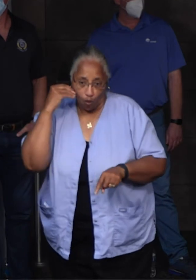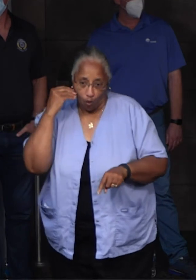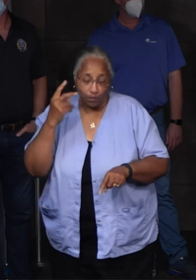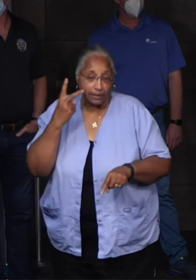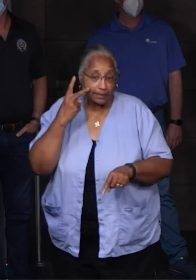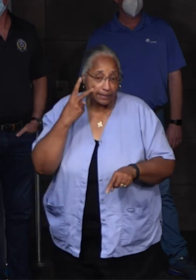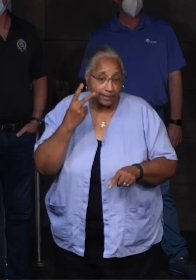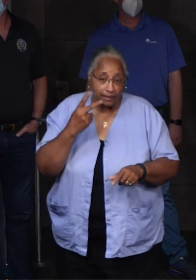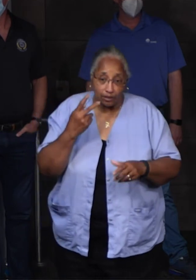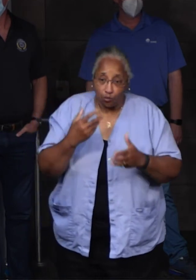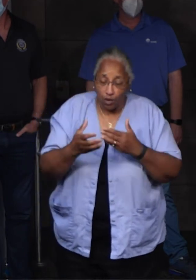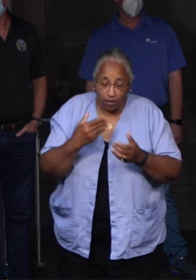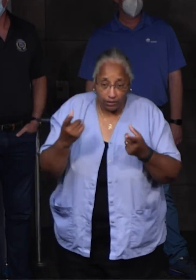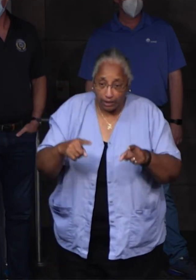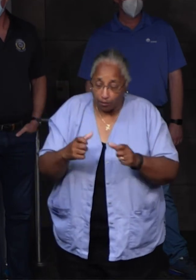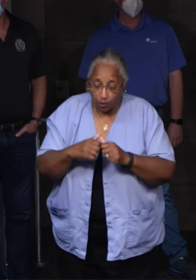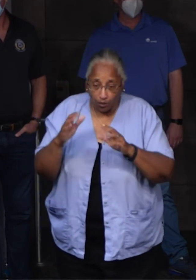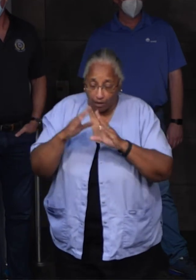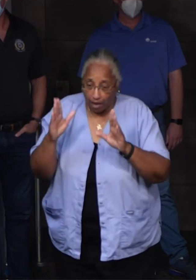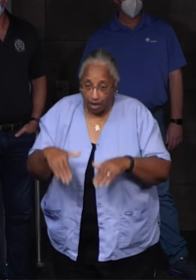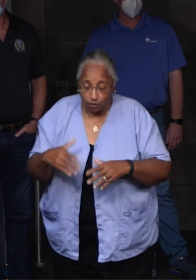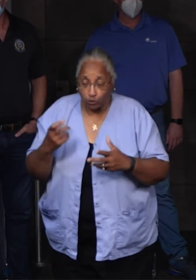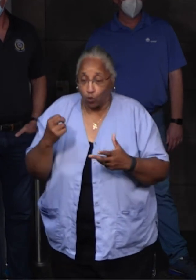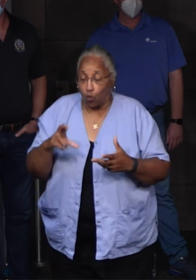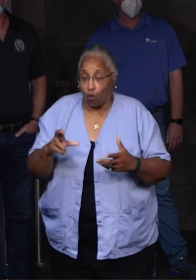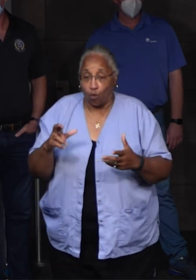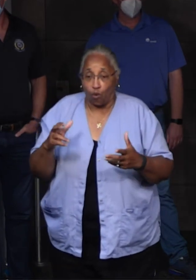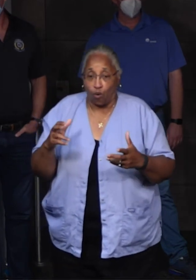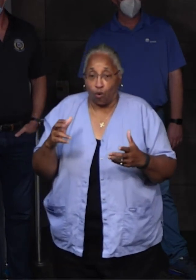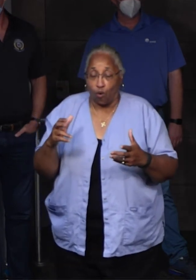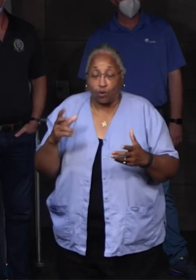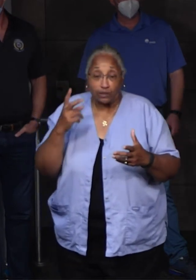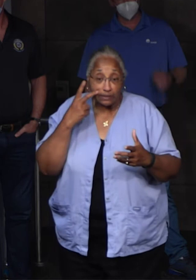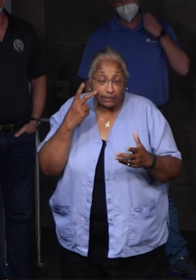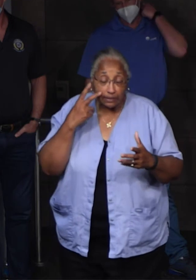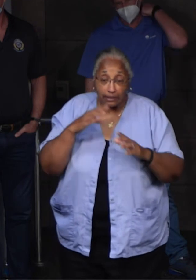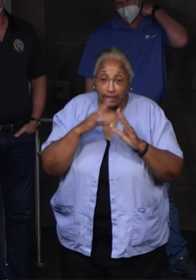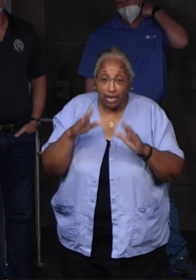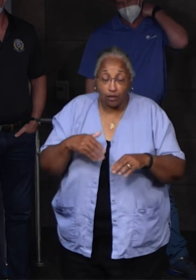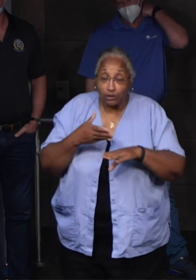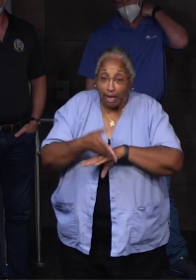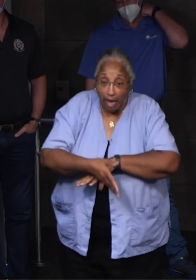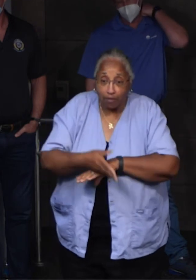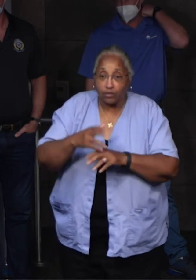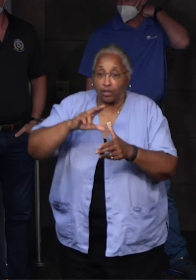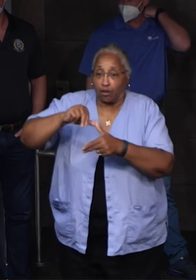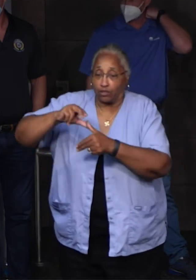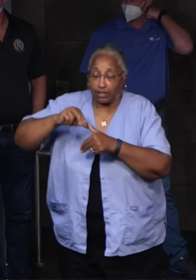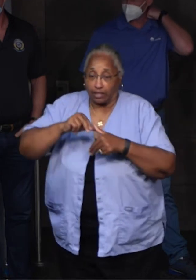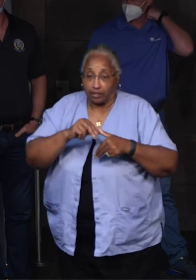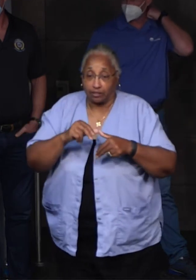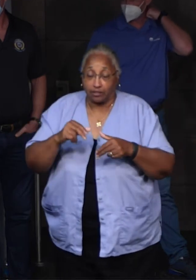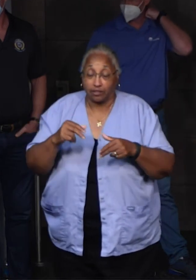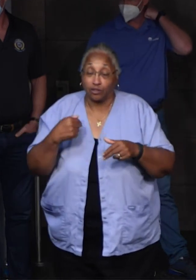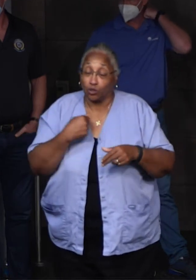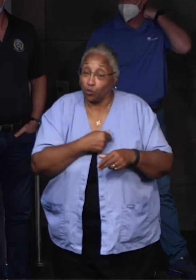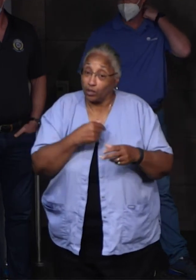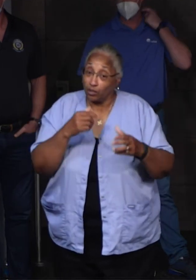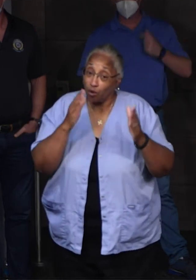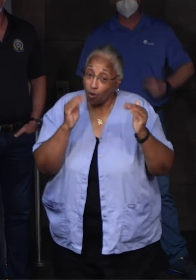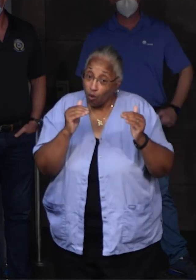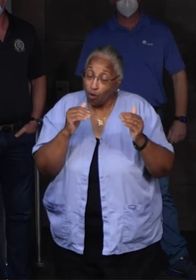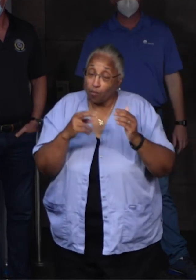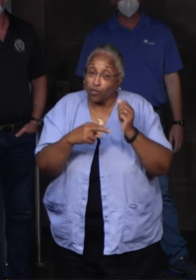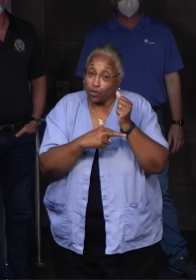see their belongings, or even have a visual of what their house looked like after the storm, right? So hopefully the